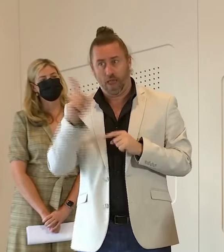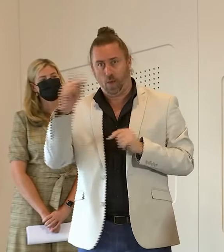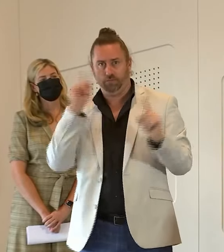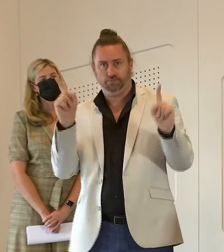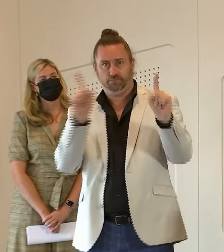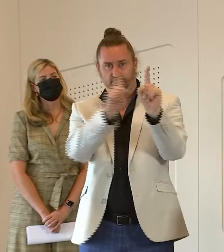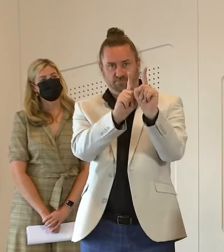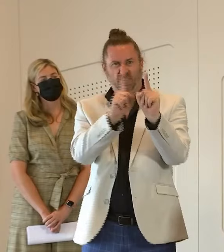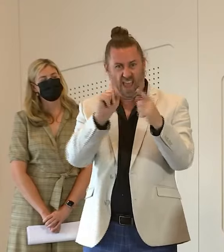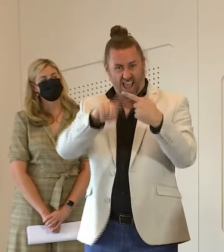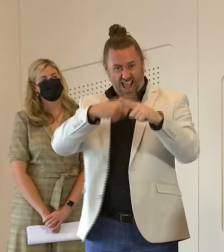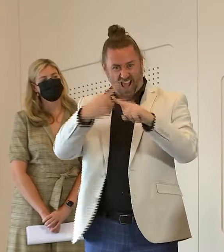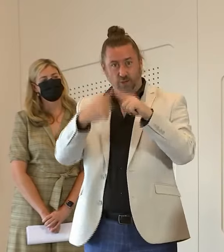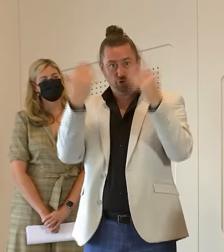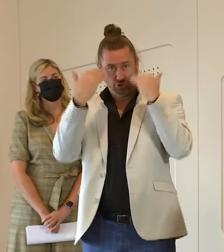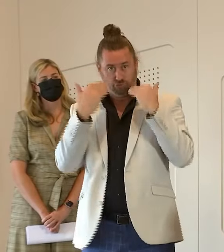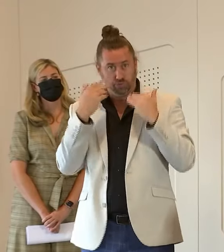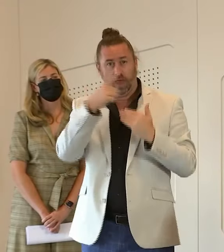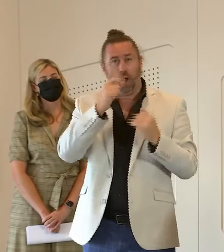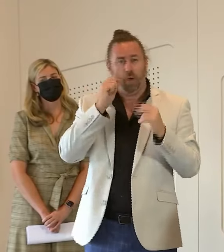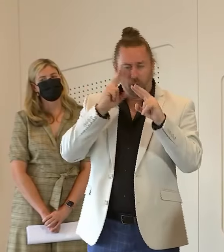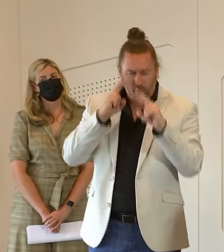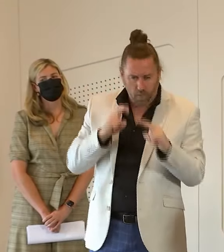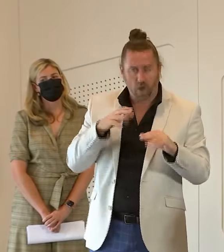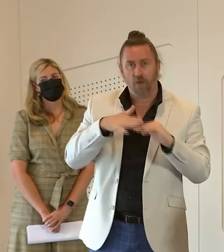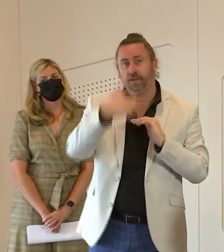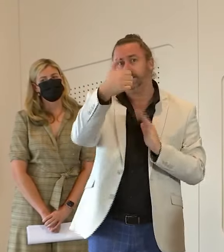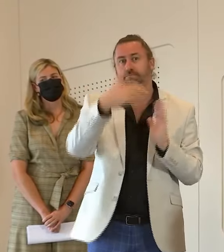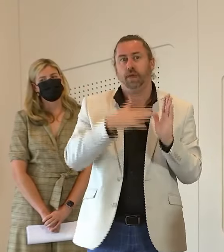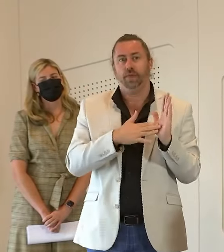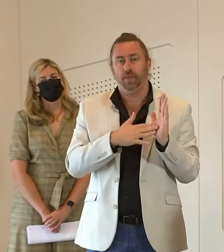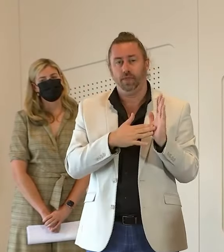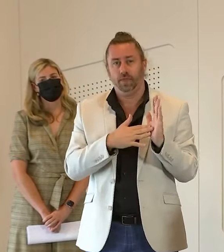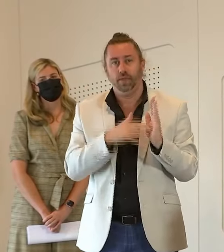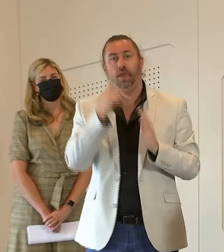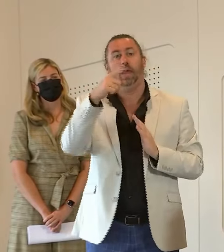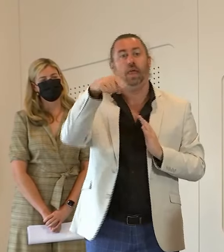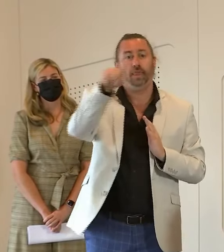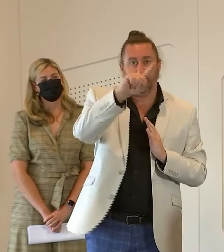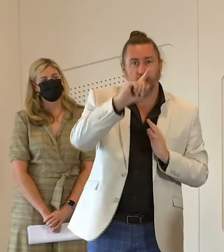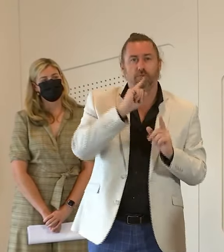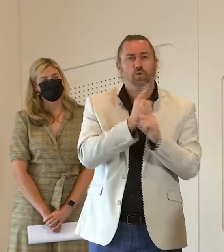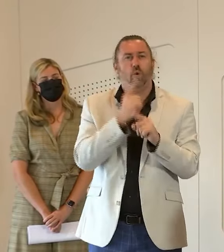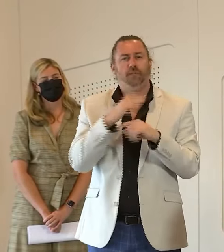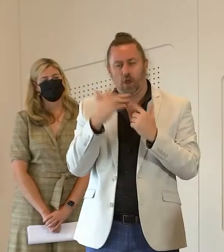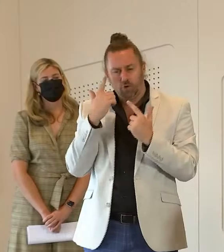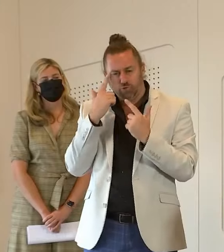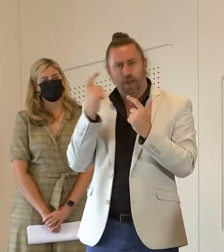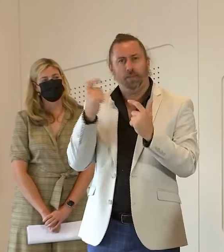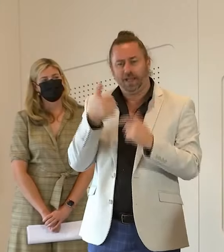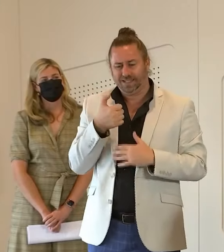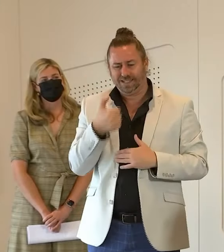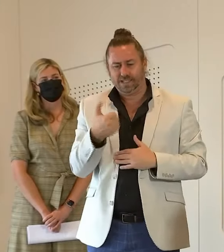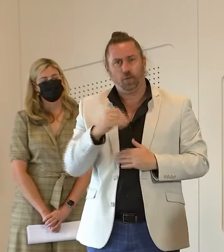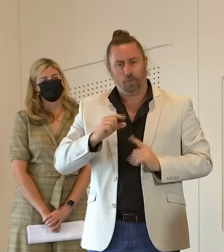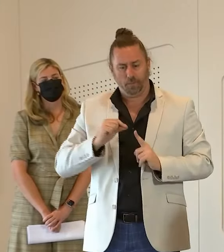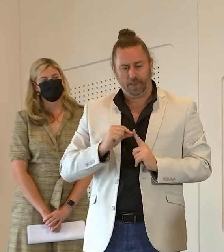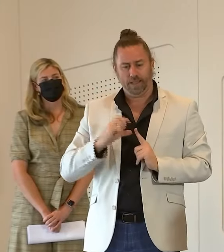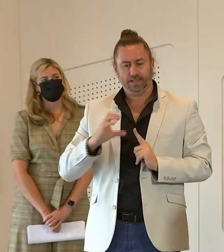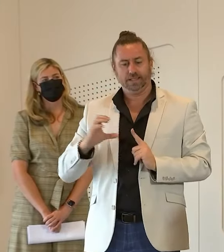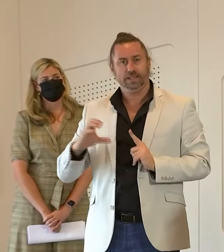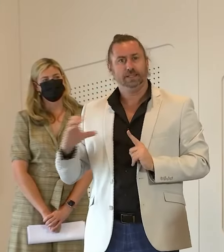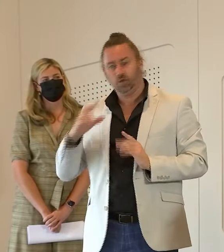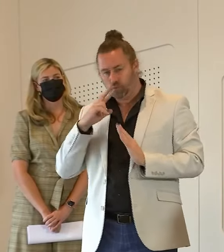the inquiry inquiry will take six months the terms of reference mirror recommendation six of the p triple c report